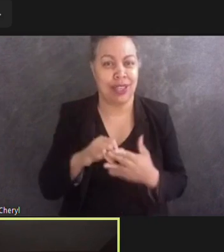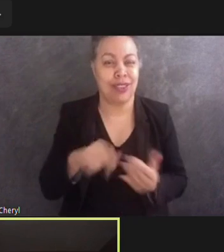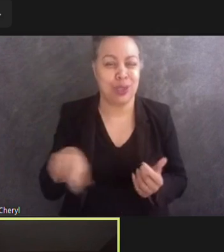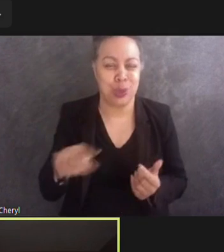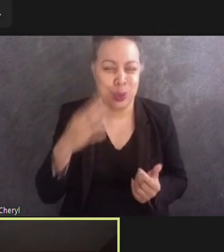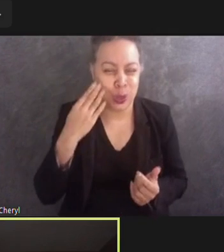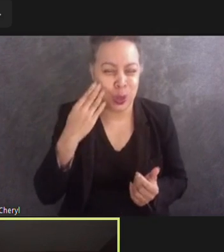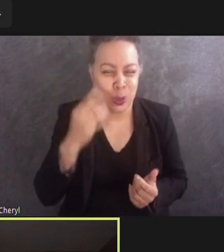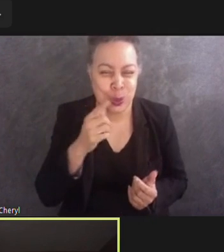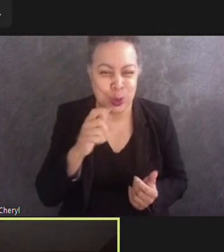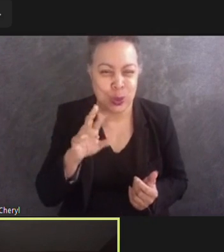is tiresome.